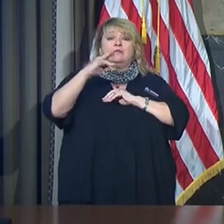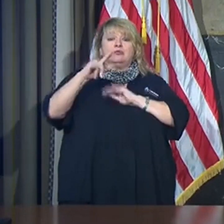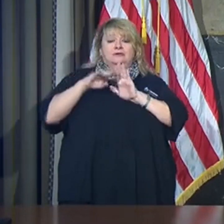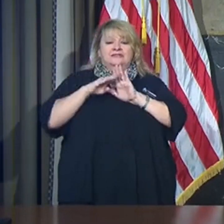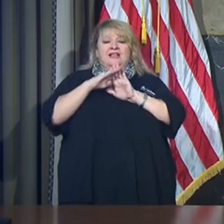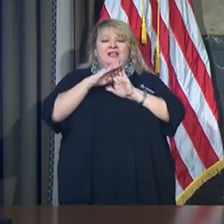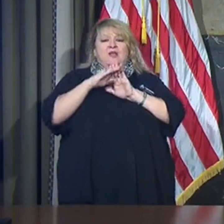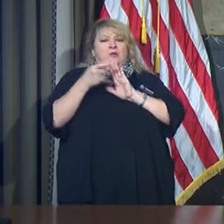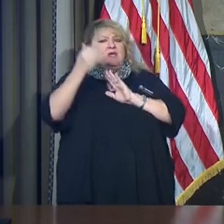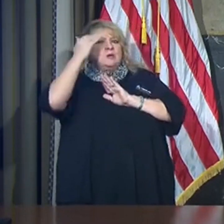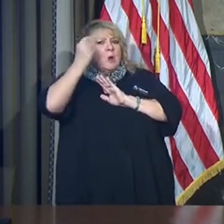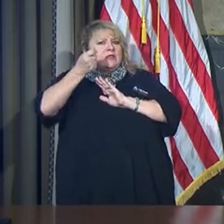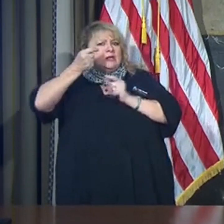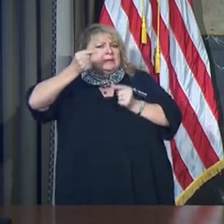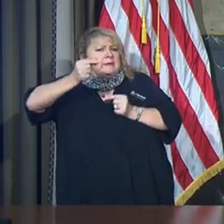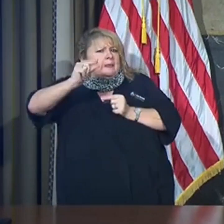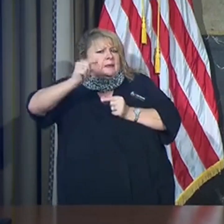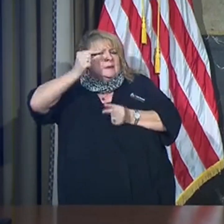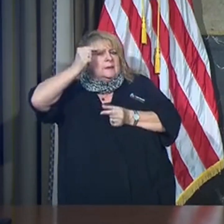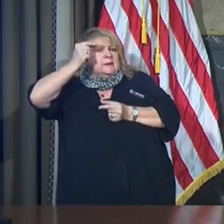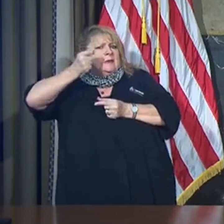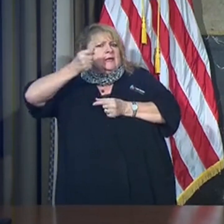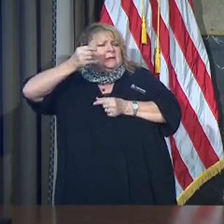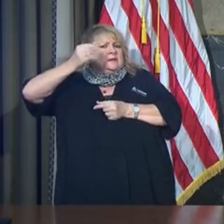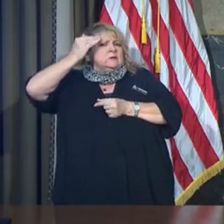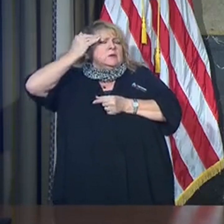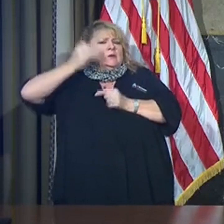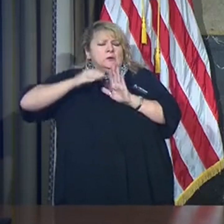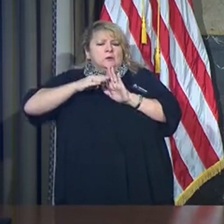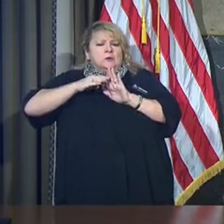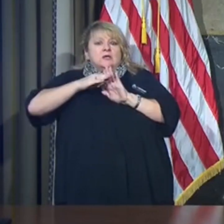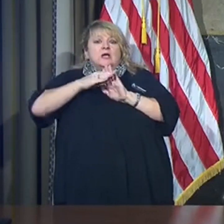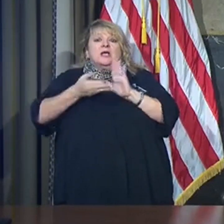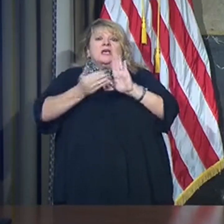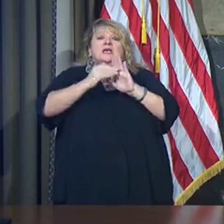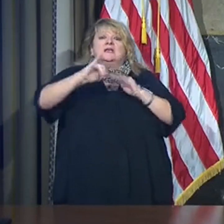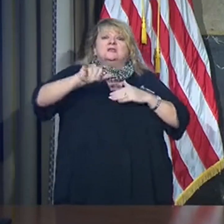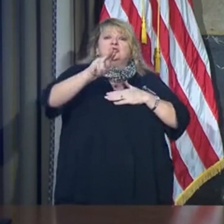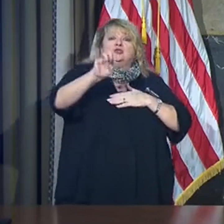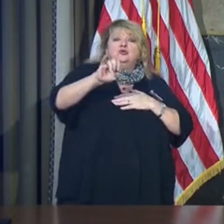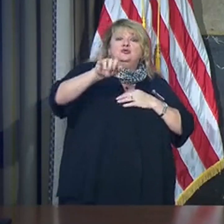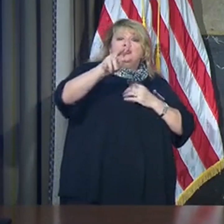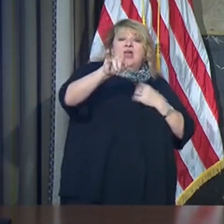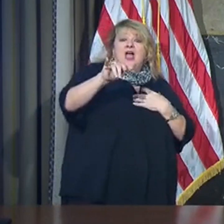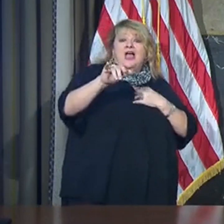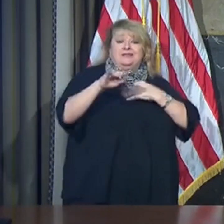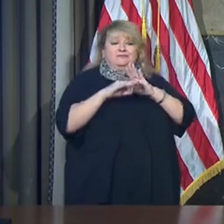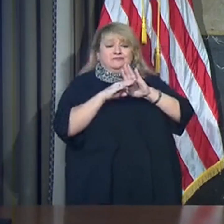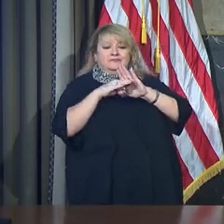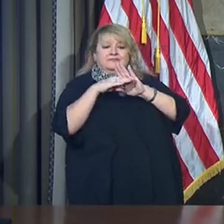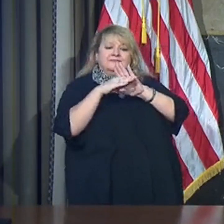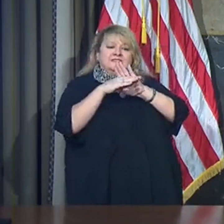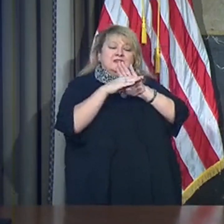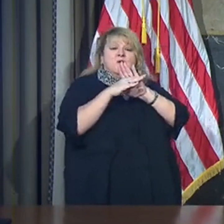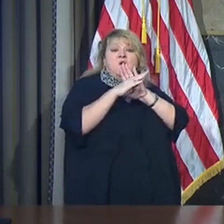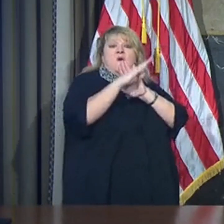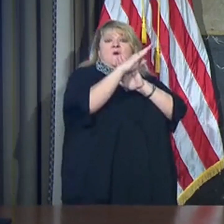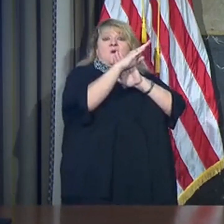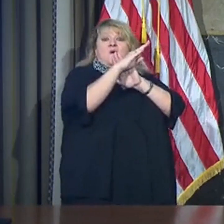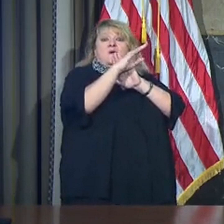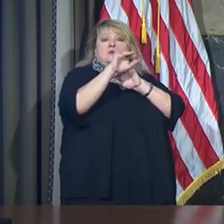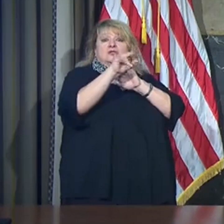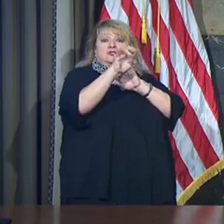We did it again in July, where our knowledge was better, and we are prepared to do it again, if forced to,